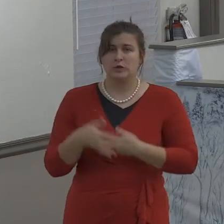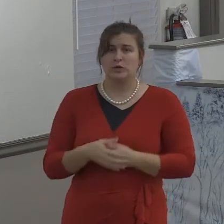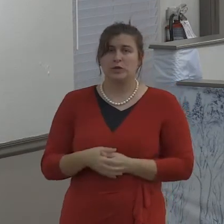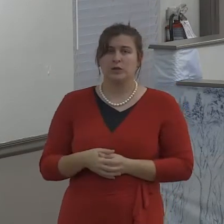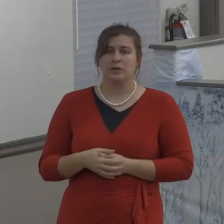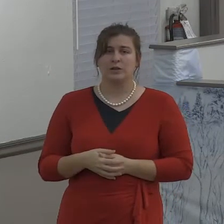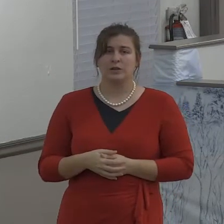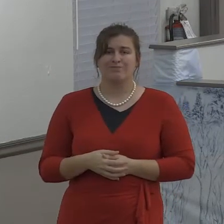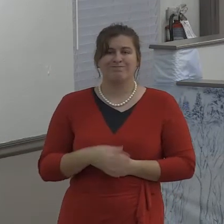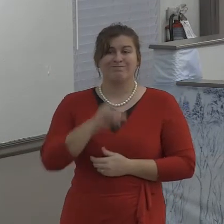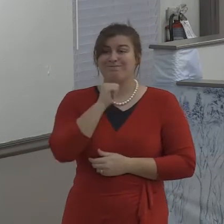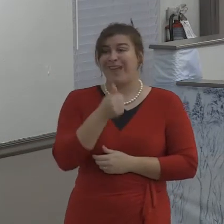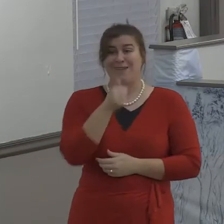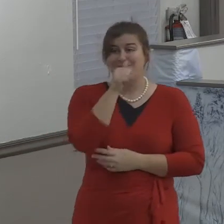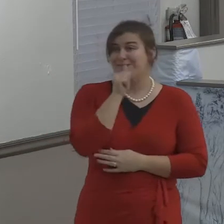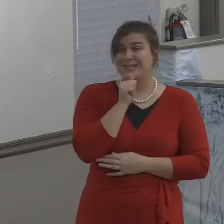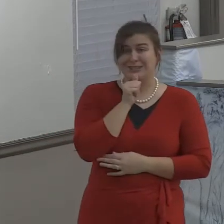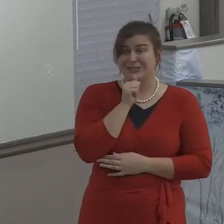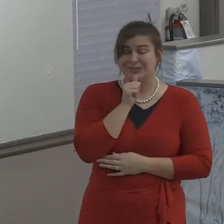It's just not worth it.